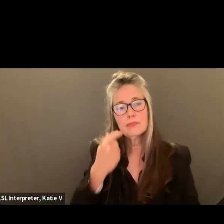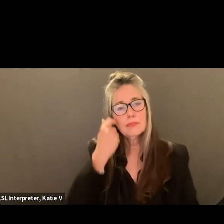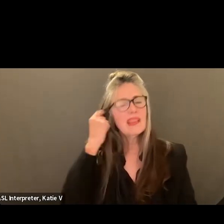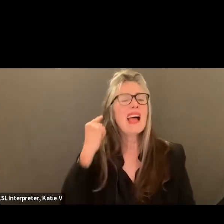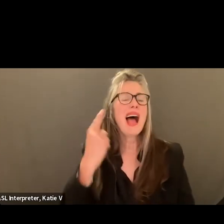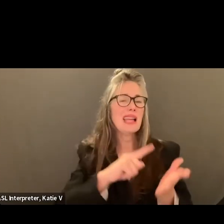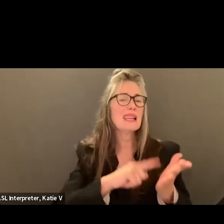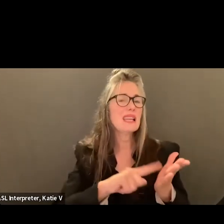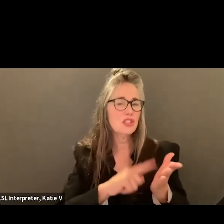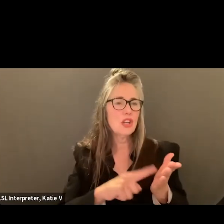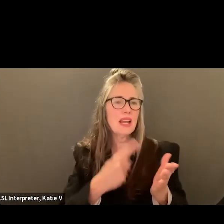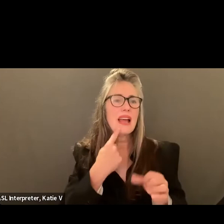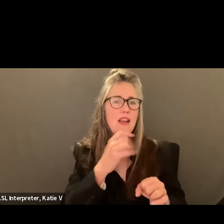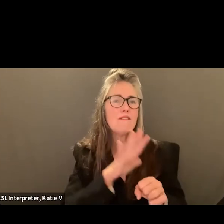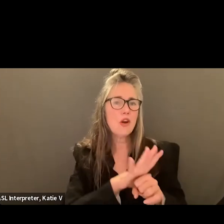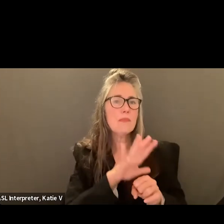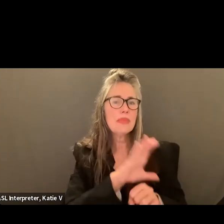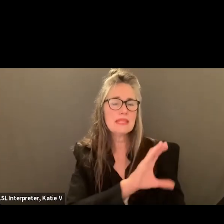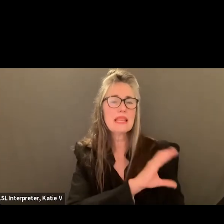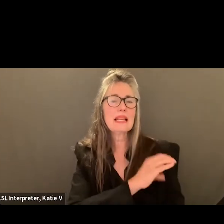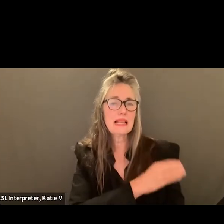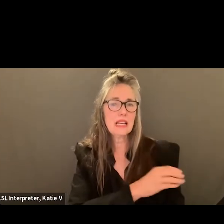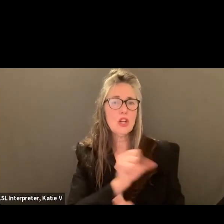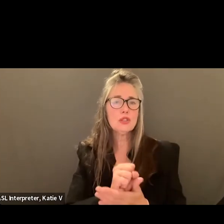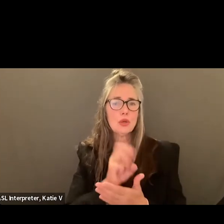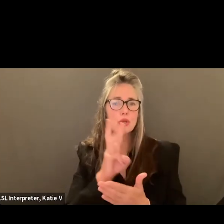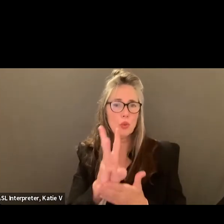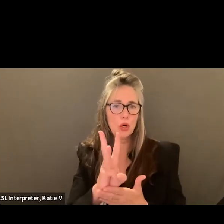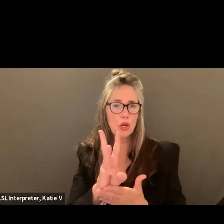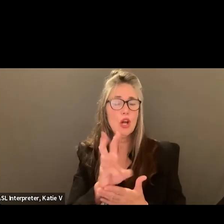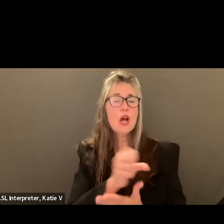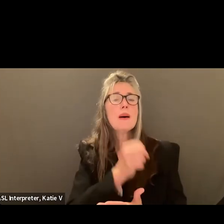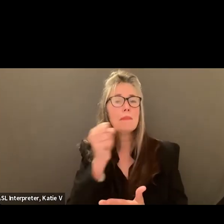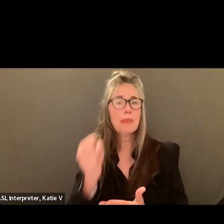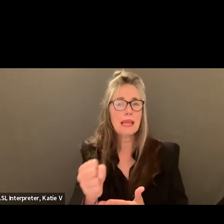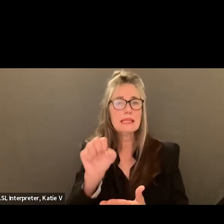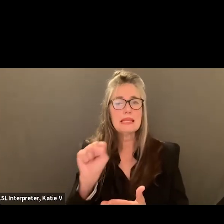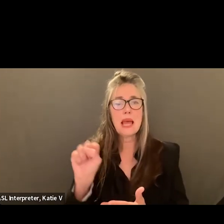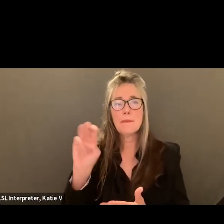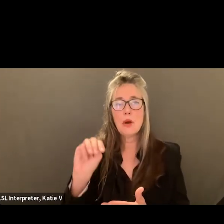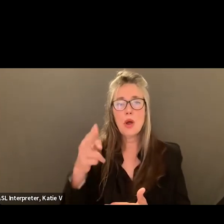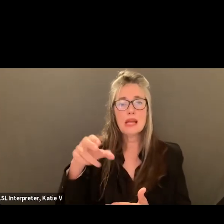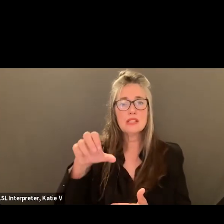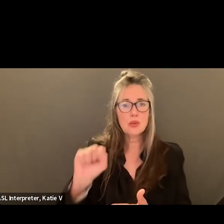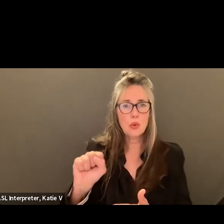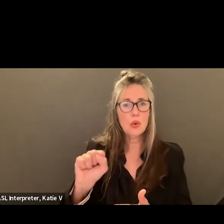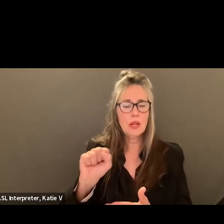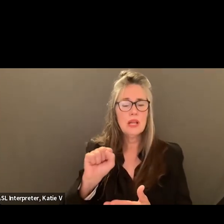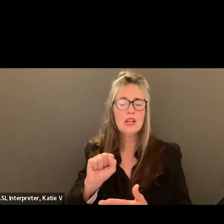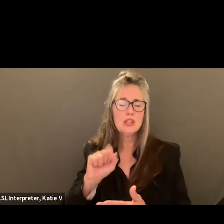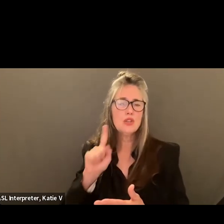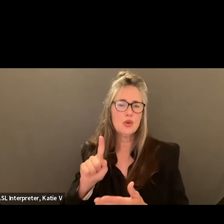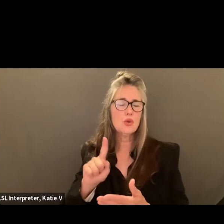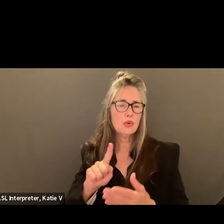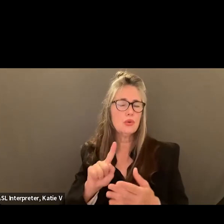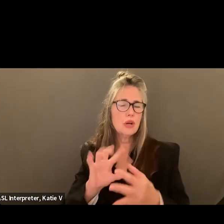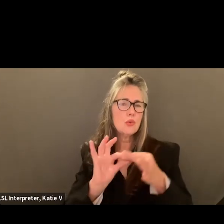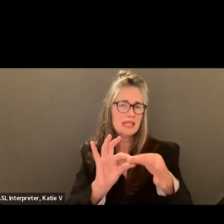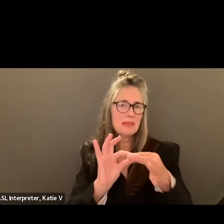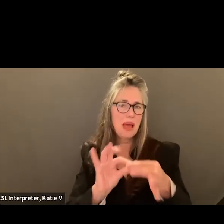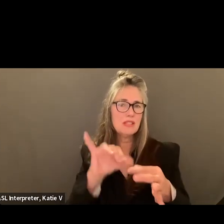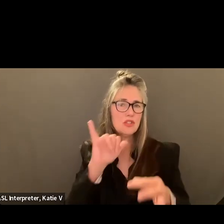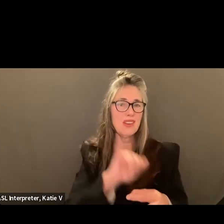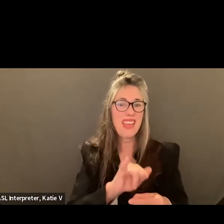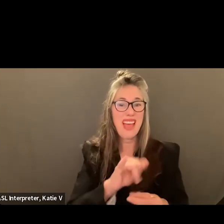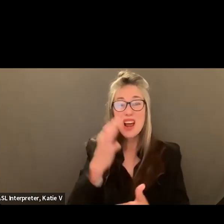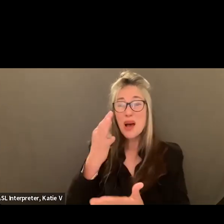confirm that this is a clinical social worker that will be placed at San Marcos High School in response to that funding source. I'm going to